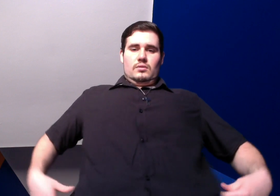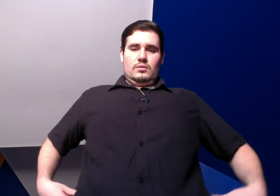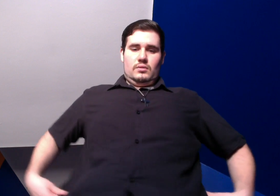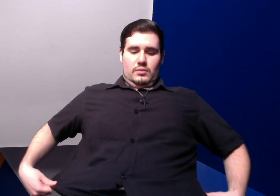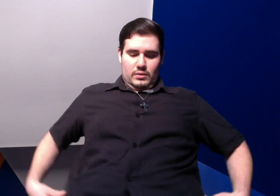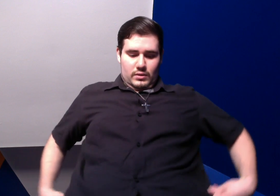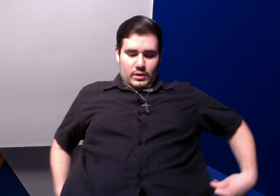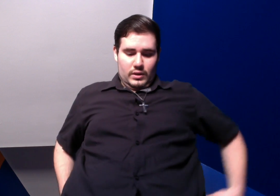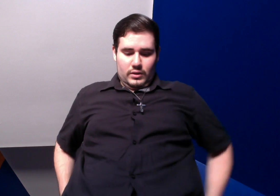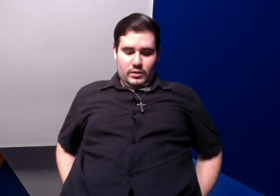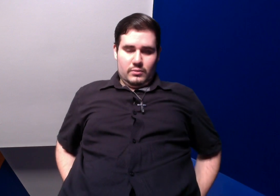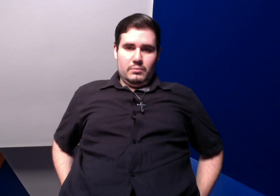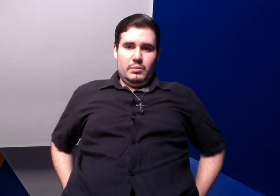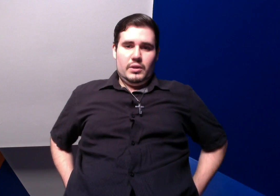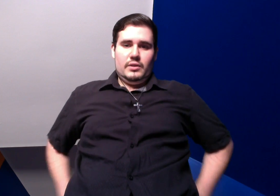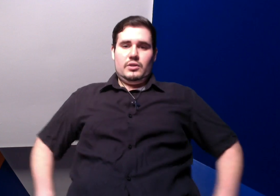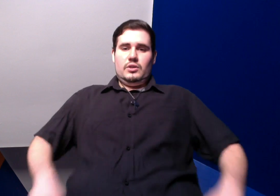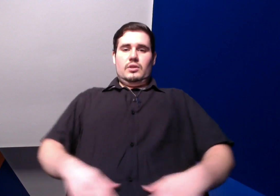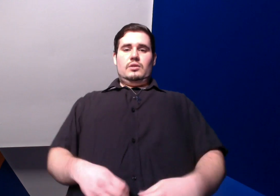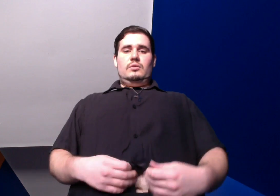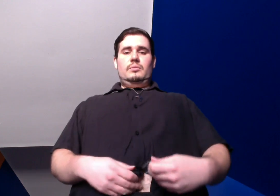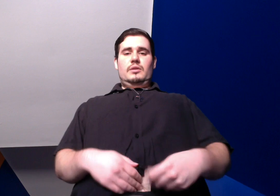situation gotta you know pull out the shirt a little bit